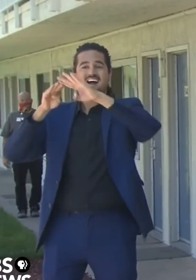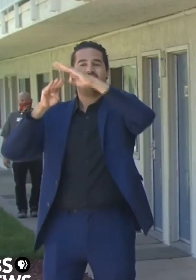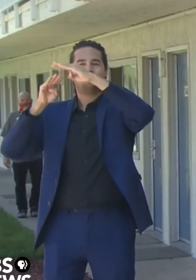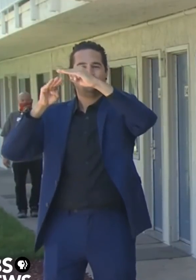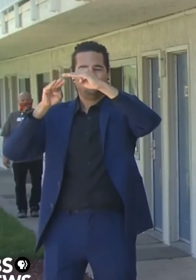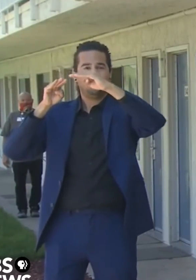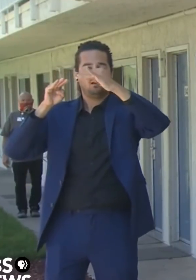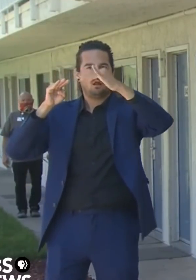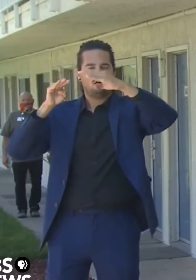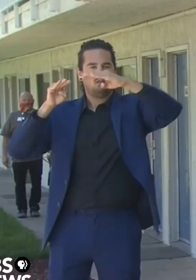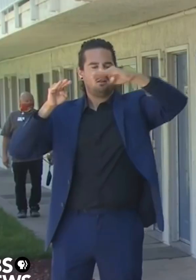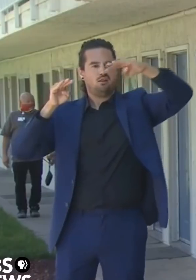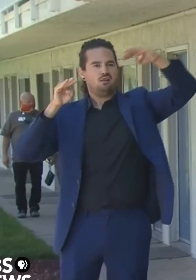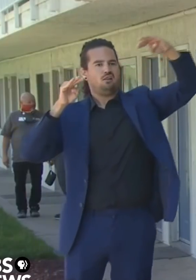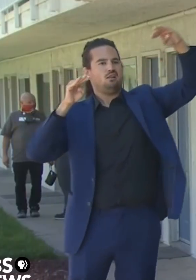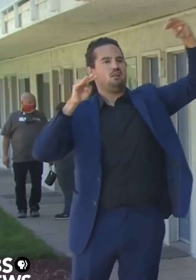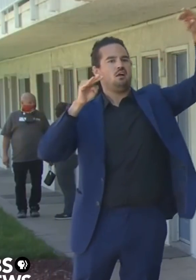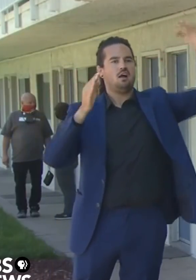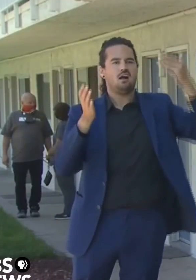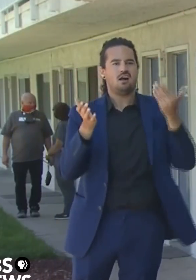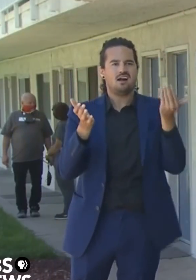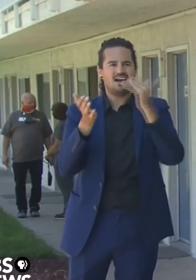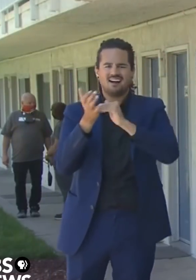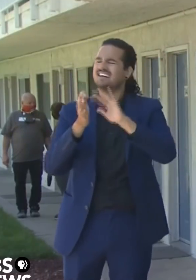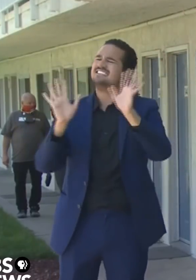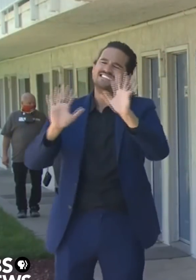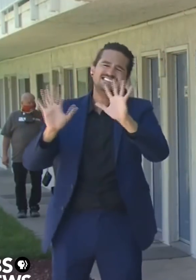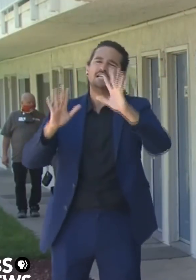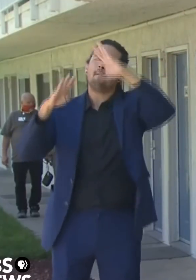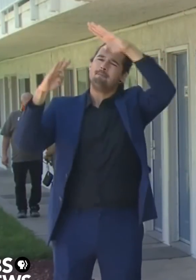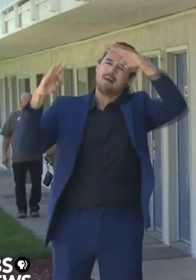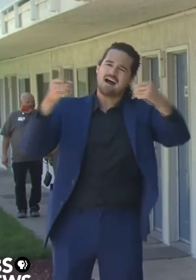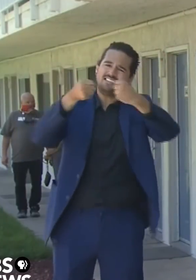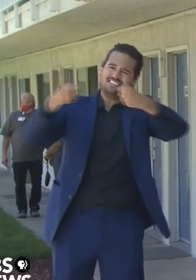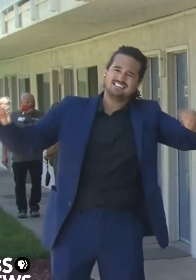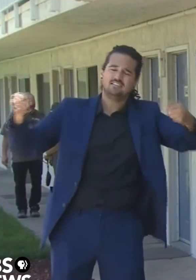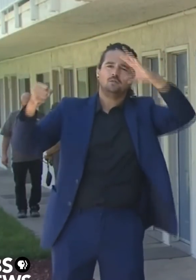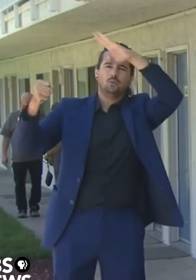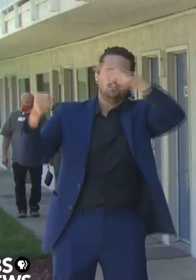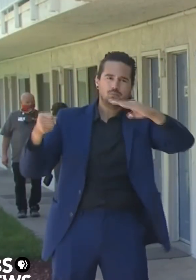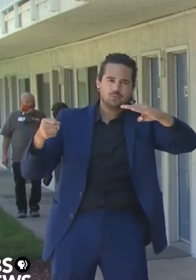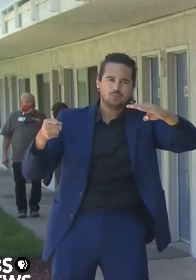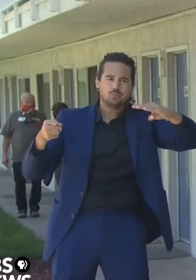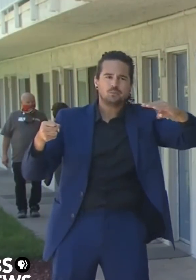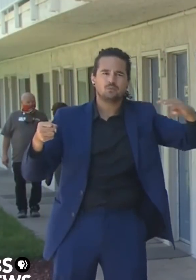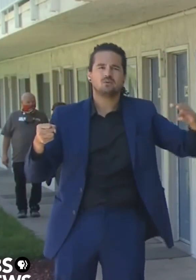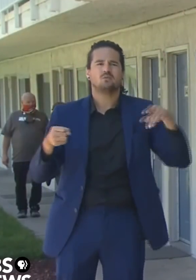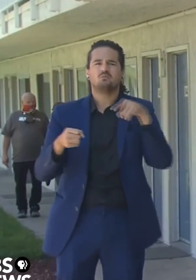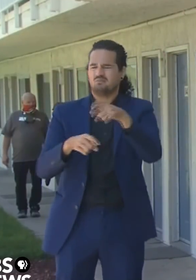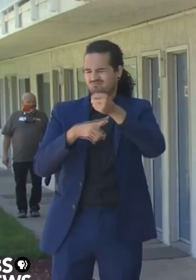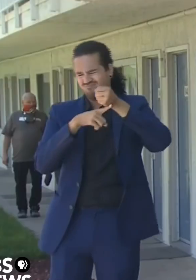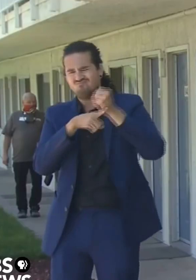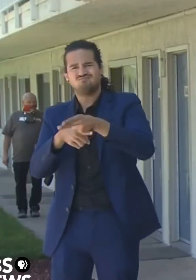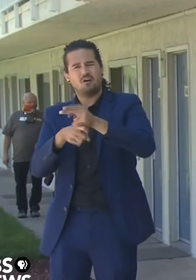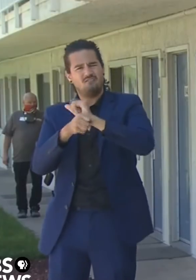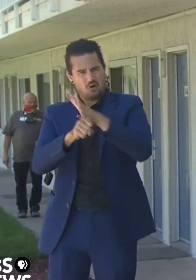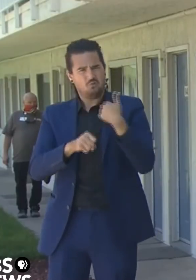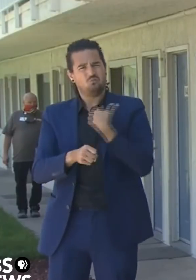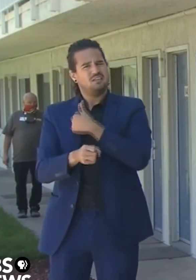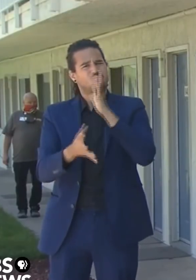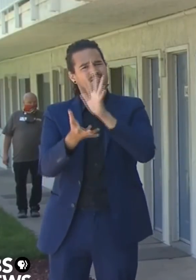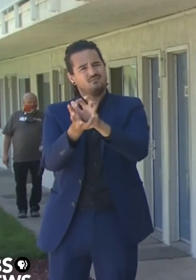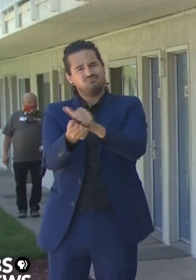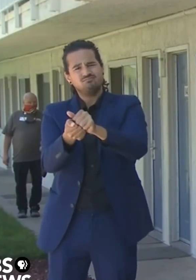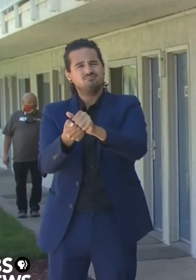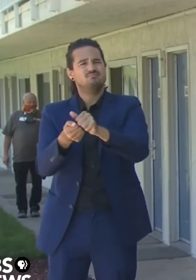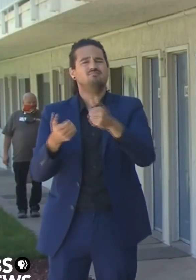Mark my word. We will crush this pandemic. We will annihilate it. We'll get past this. But we're going to have to be tougher and we're going to have to